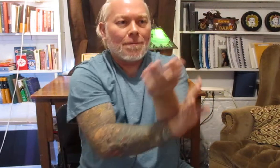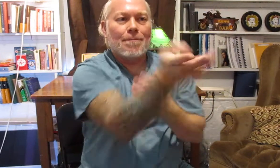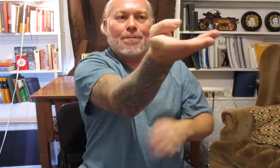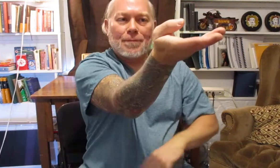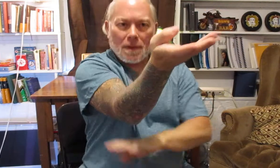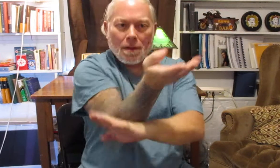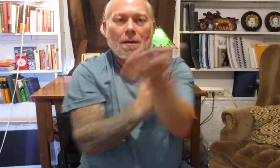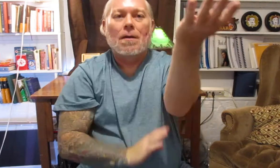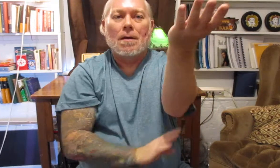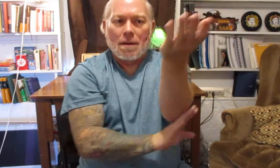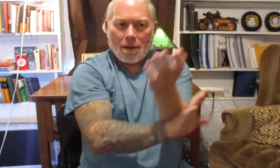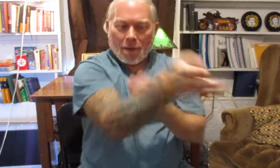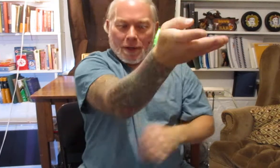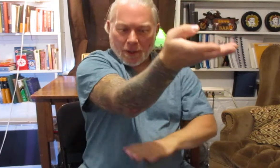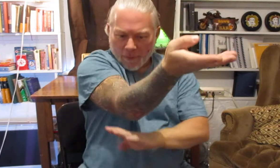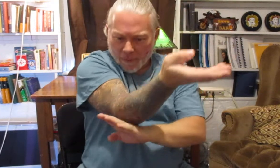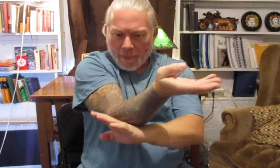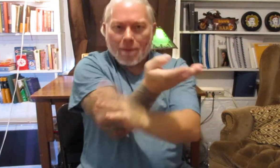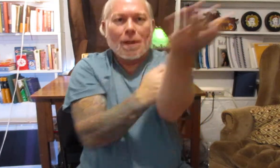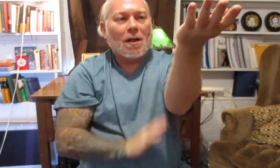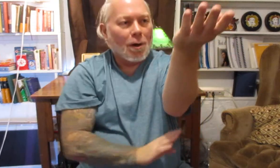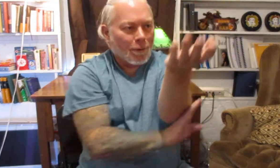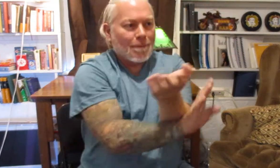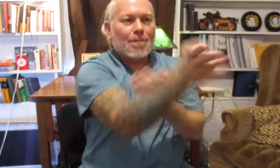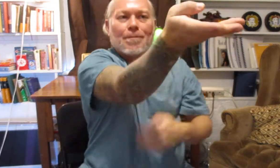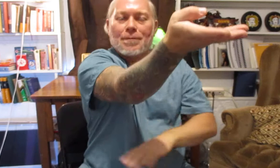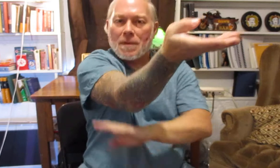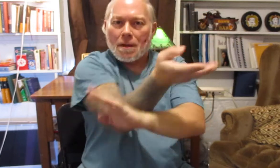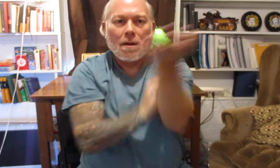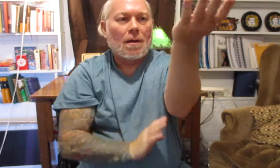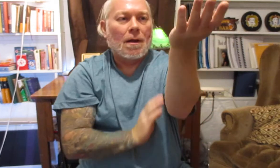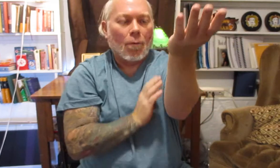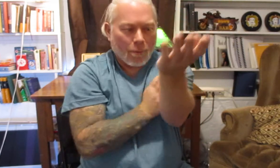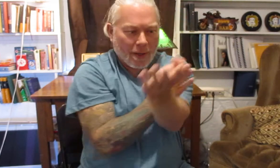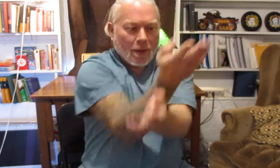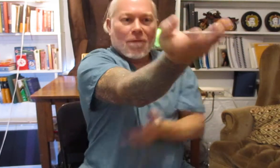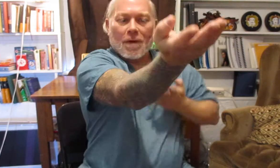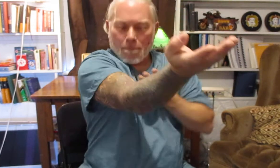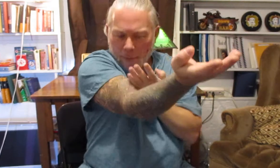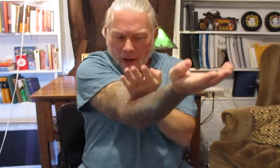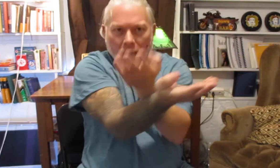and we can go from below or we can go from behind